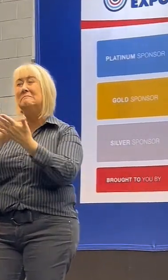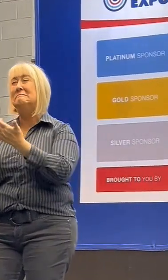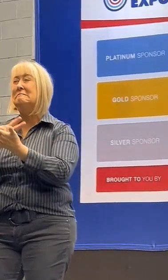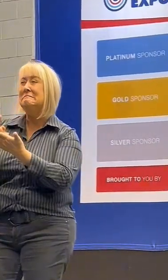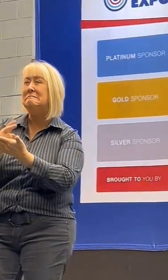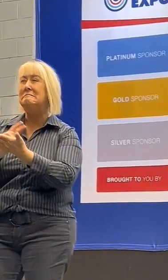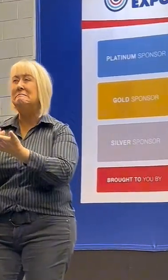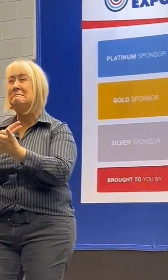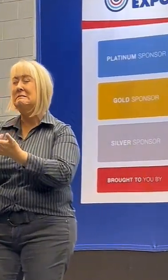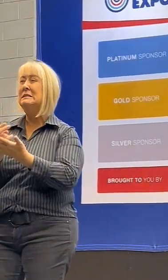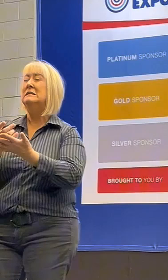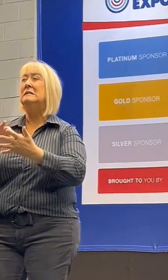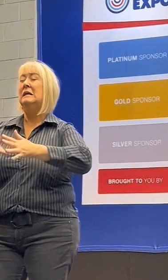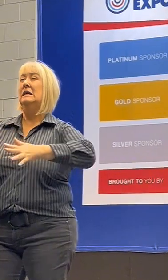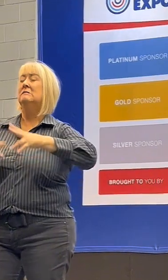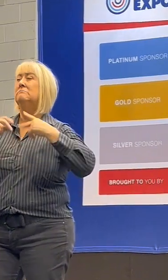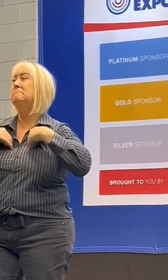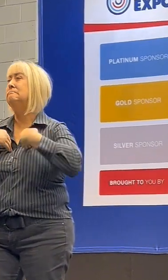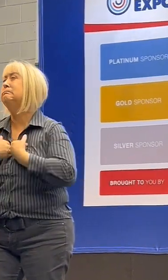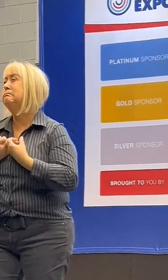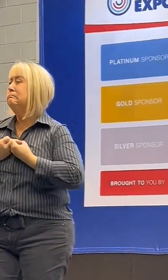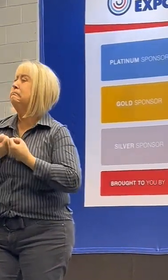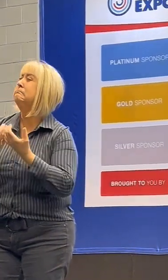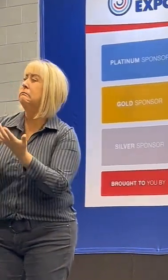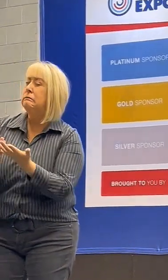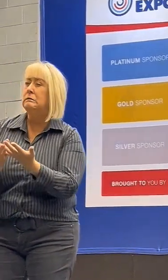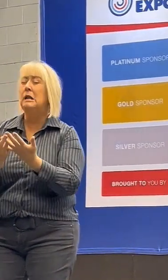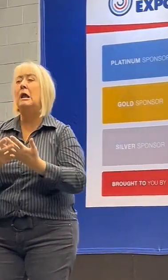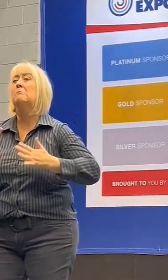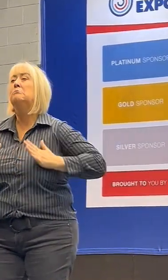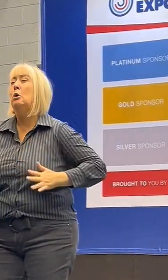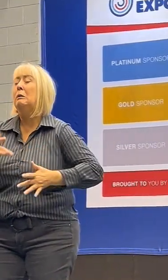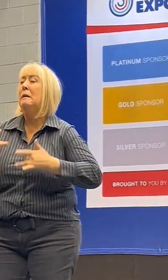fatigue, jaw pain, and body pain, just to name it.